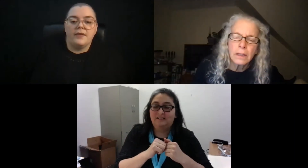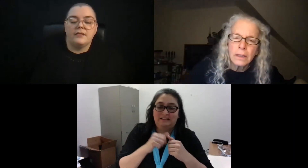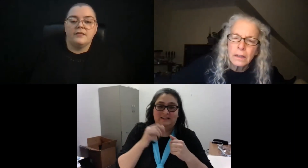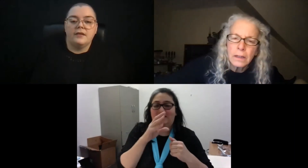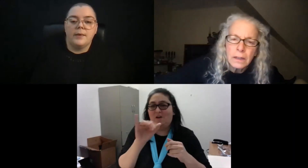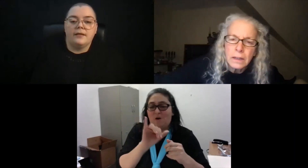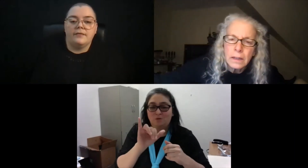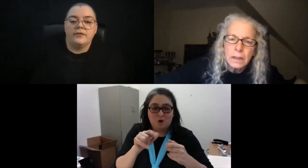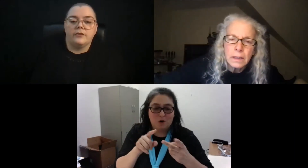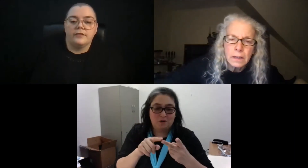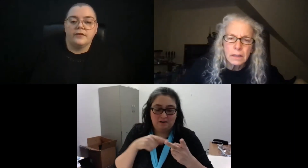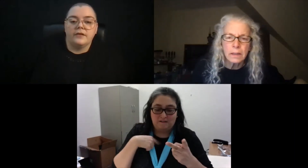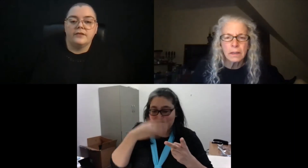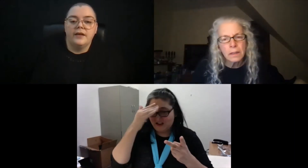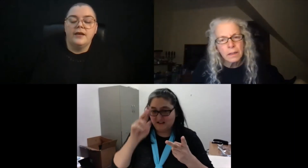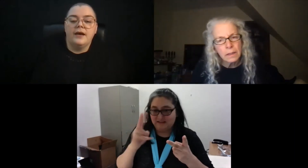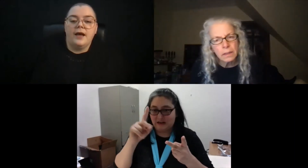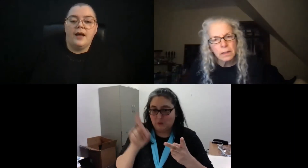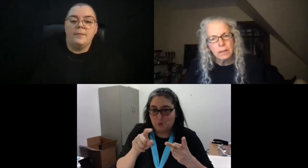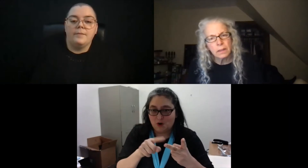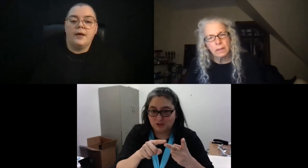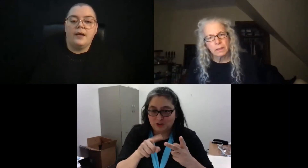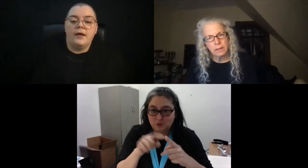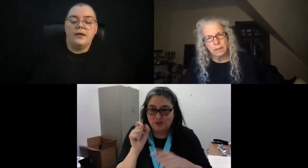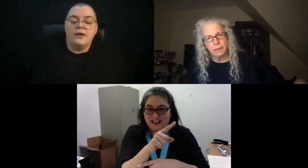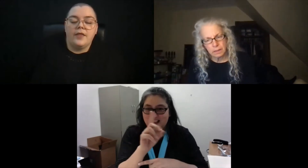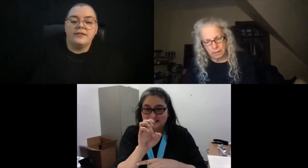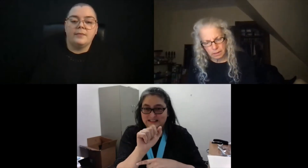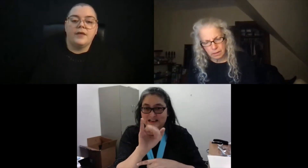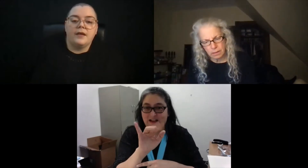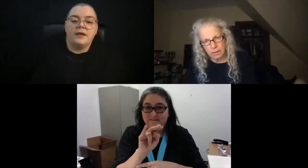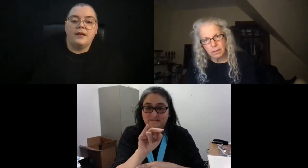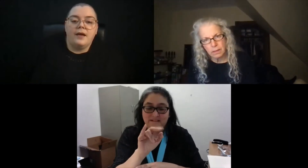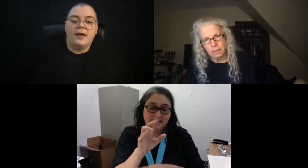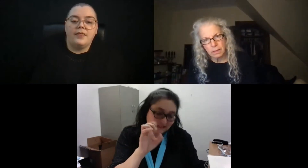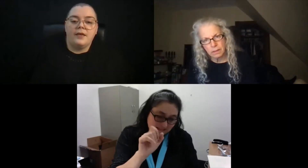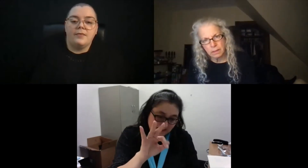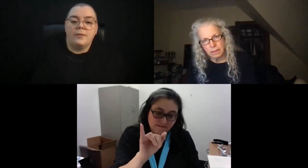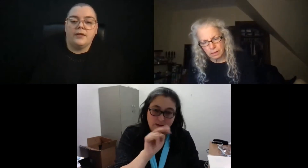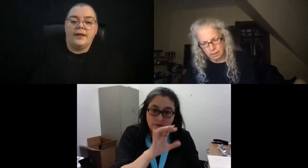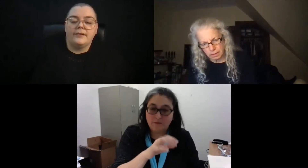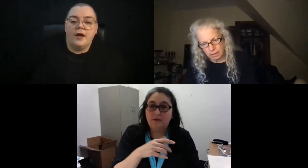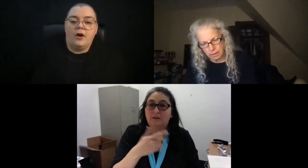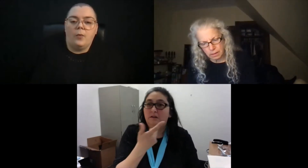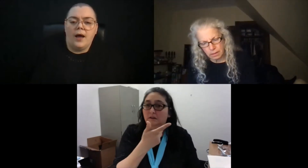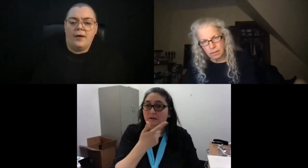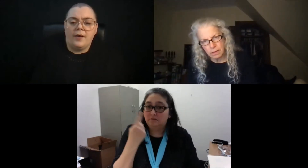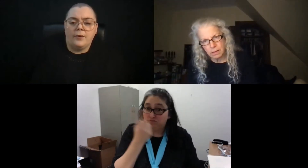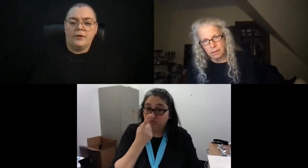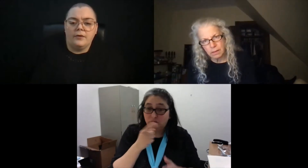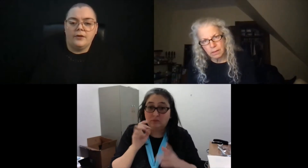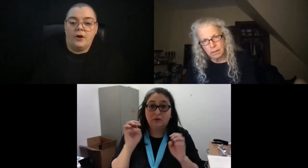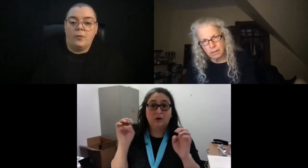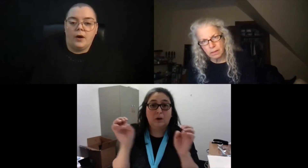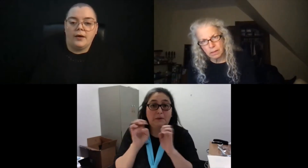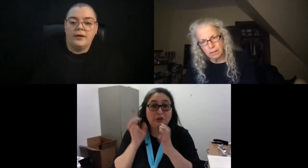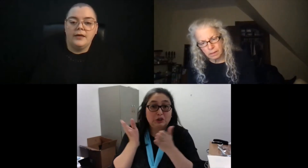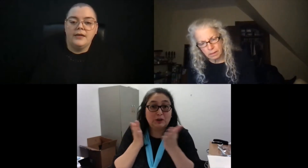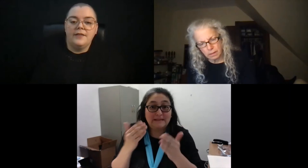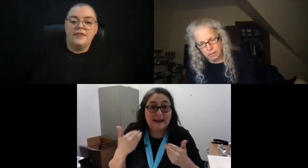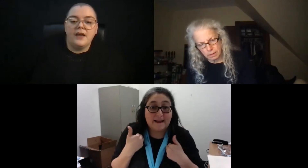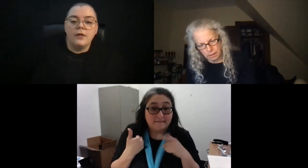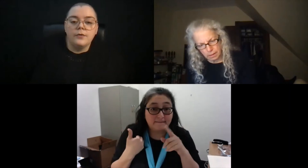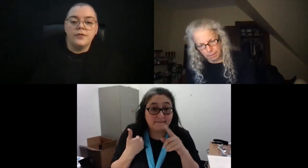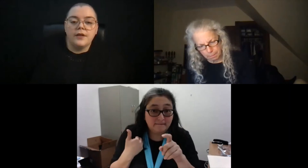provide these independent living services. You know, that's something I think they would like to know how that would, you know, work.